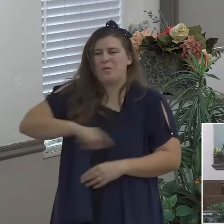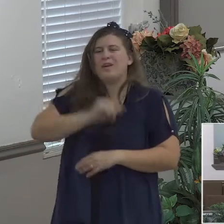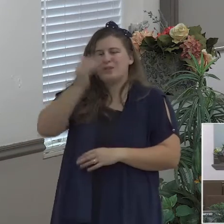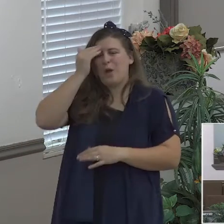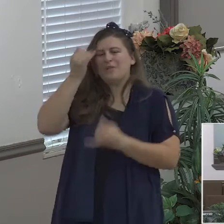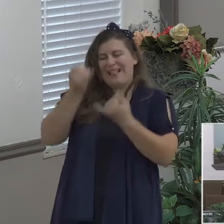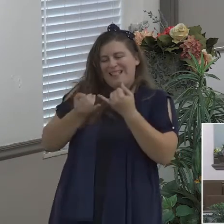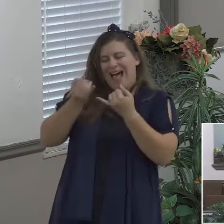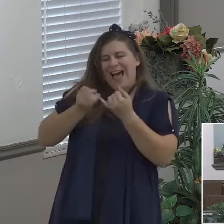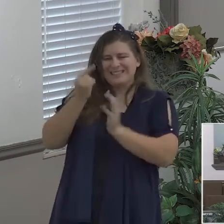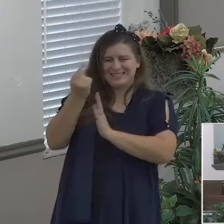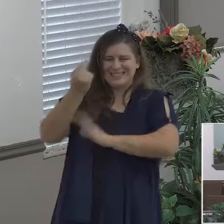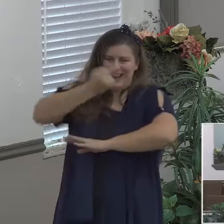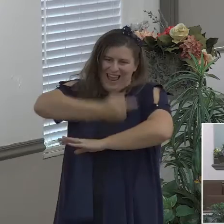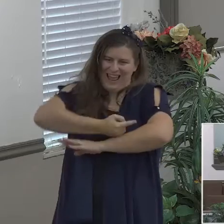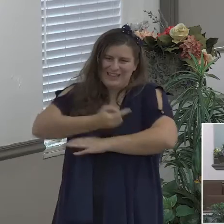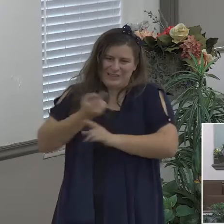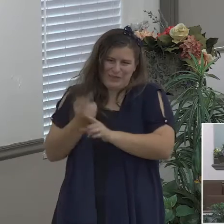we we we